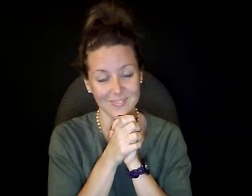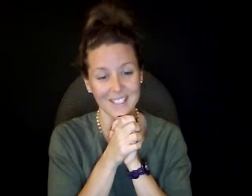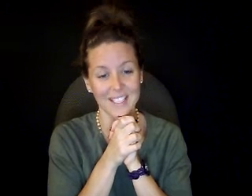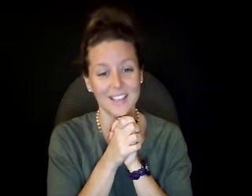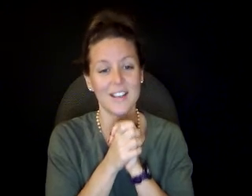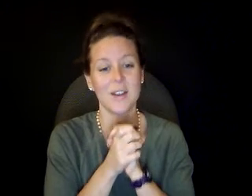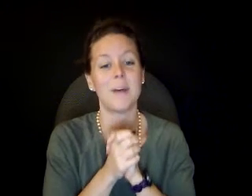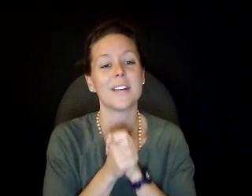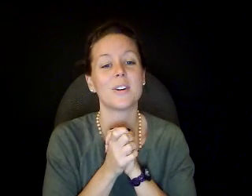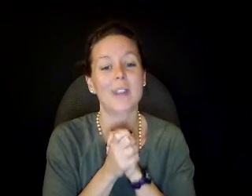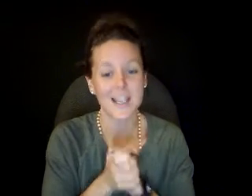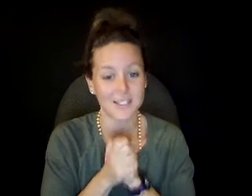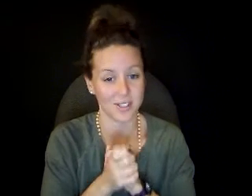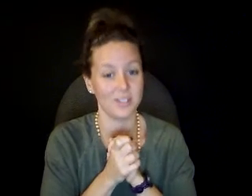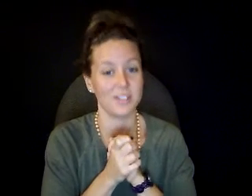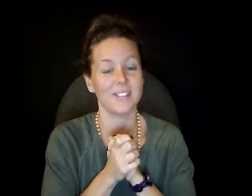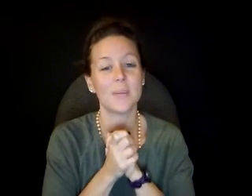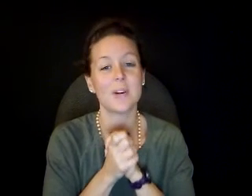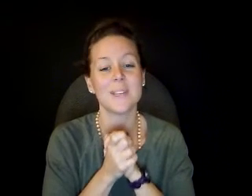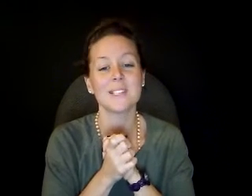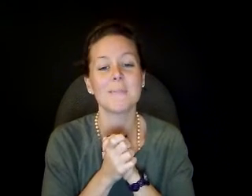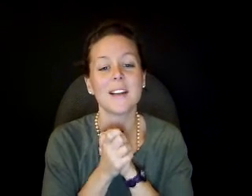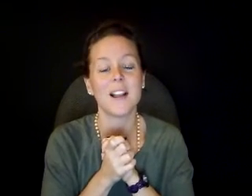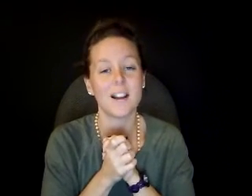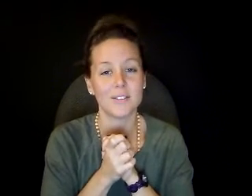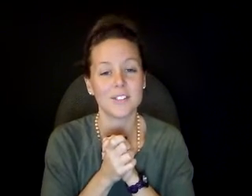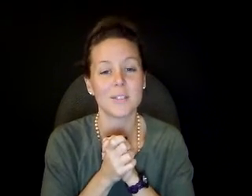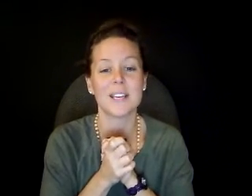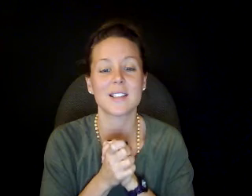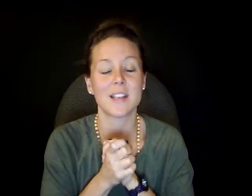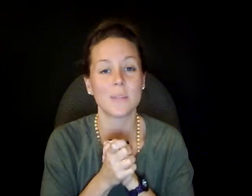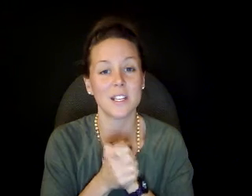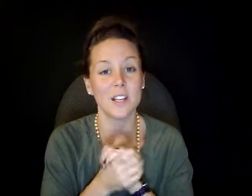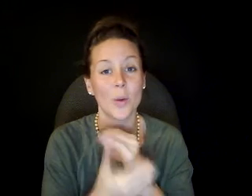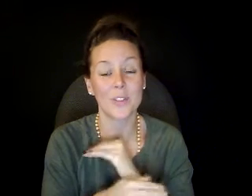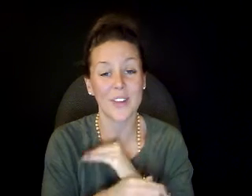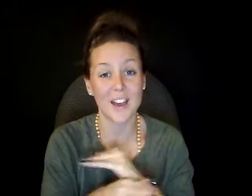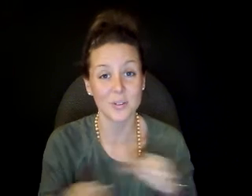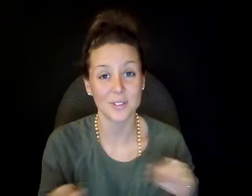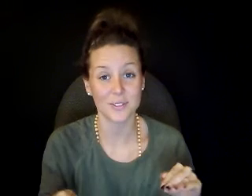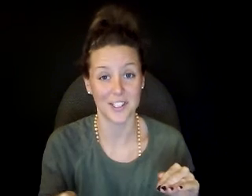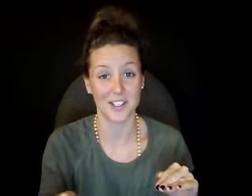My gratitude permits my love to be accepted without fear,